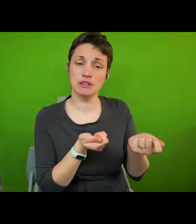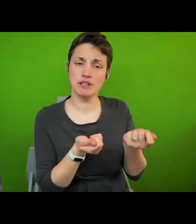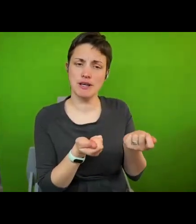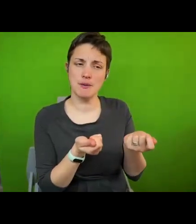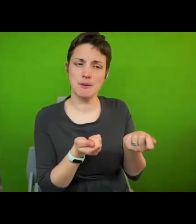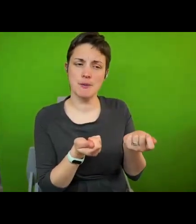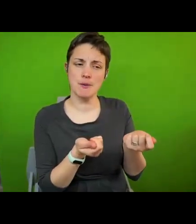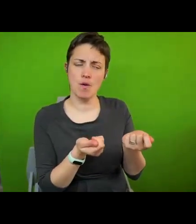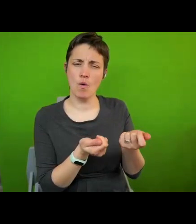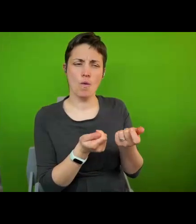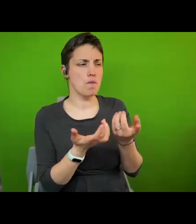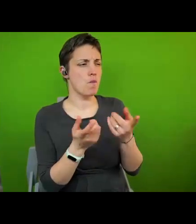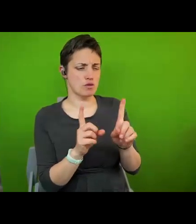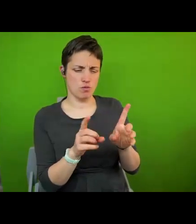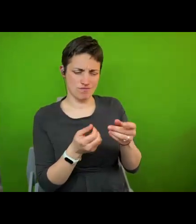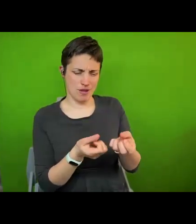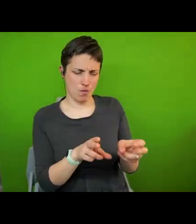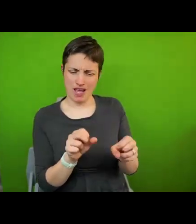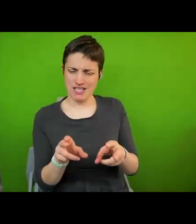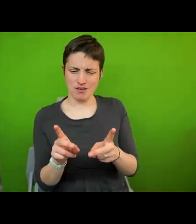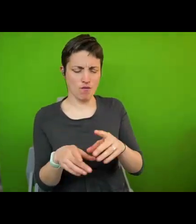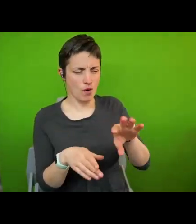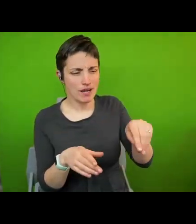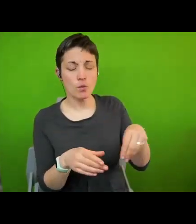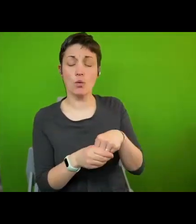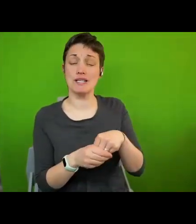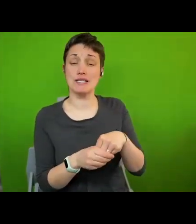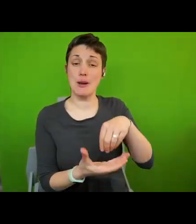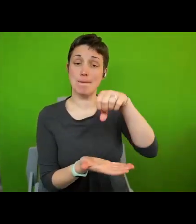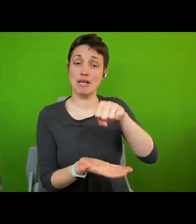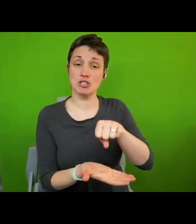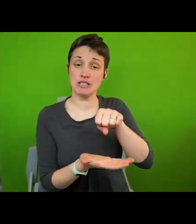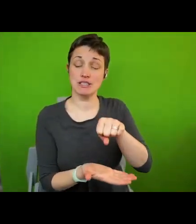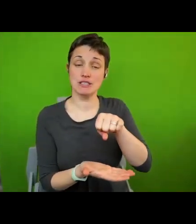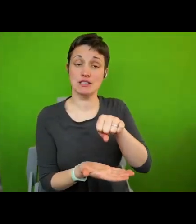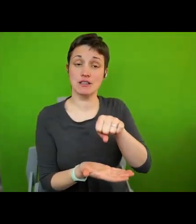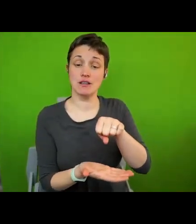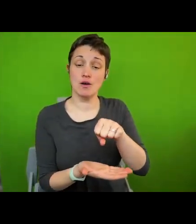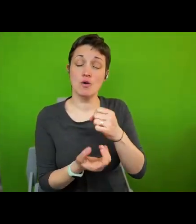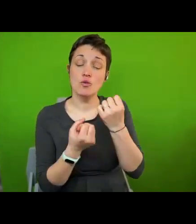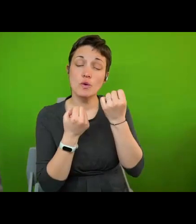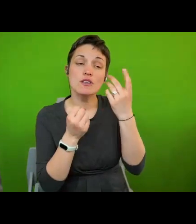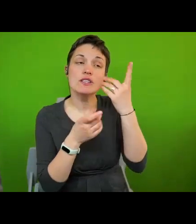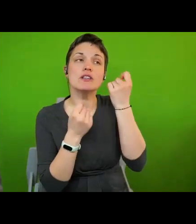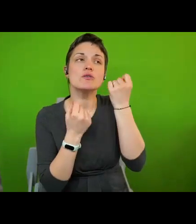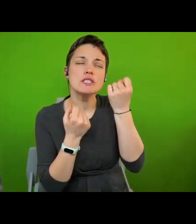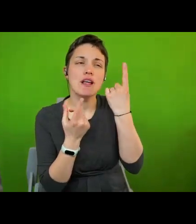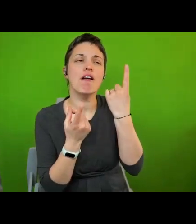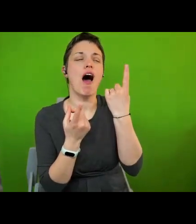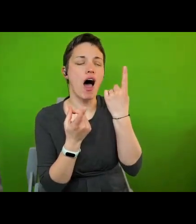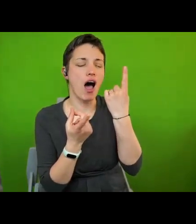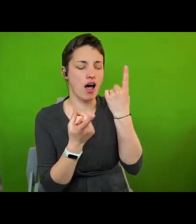including issues such as human rights budgeting to understand human rights as a management tool